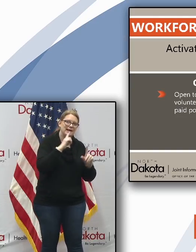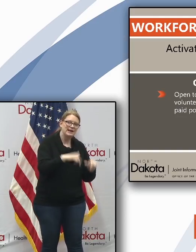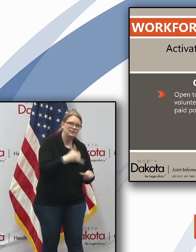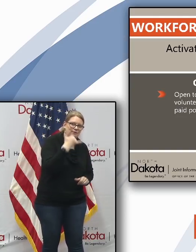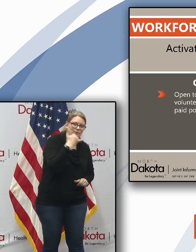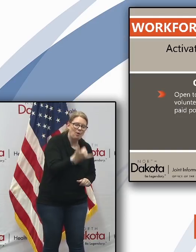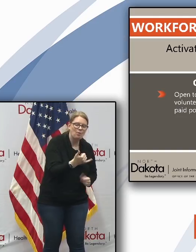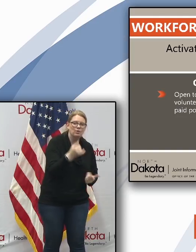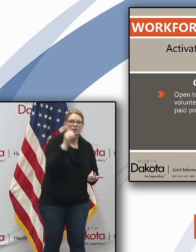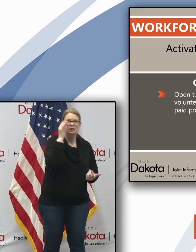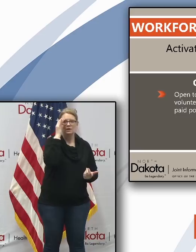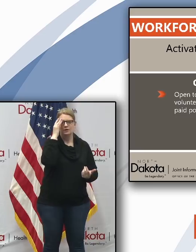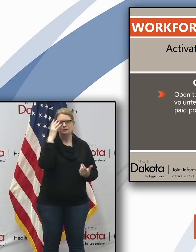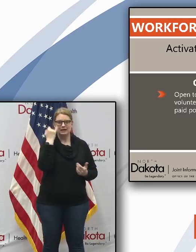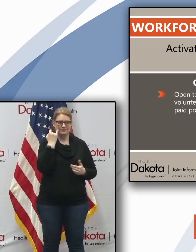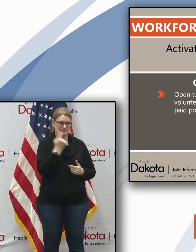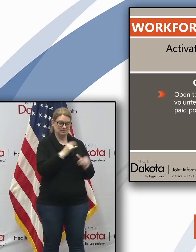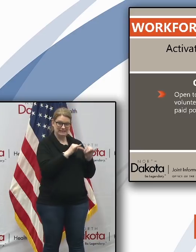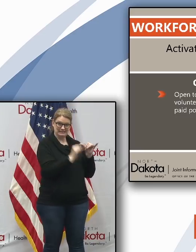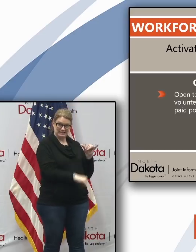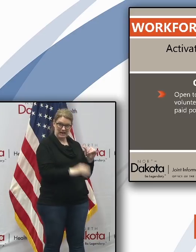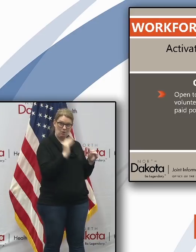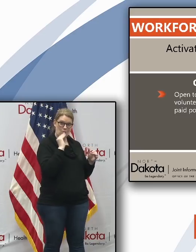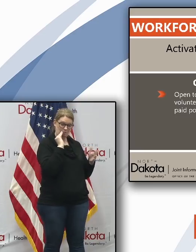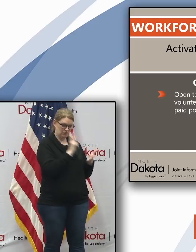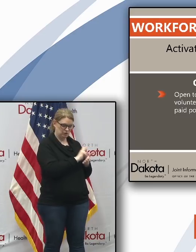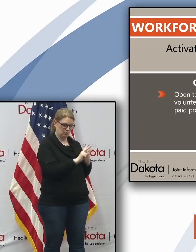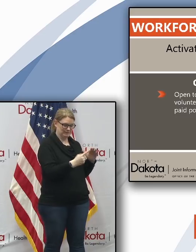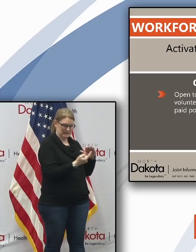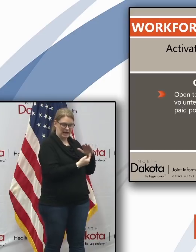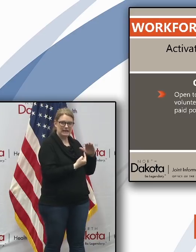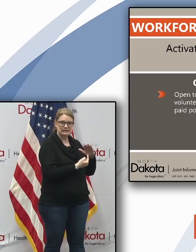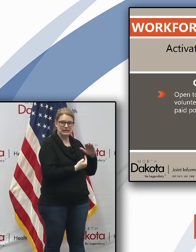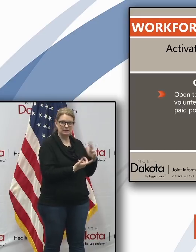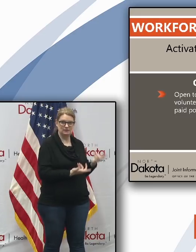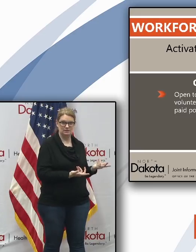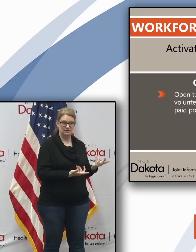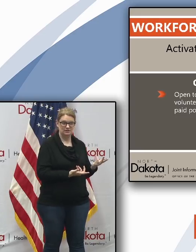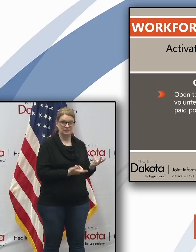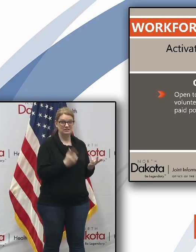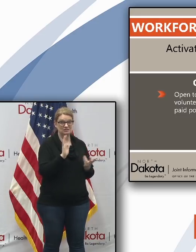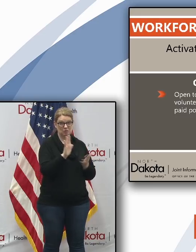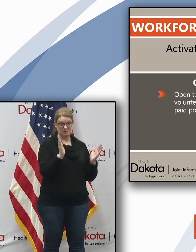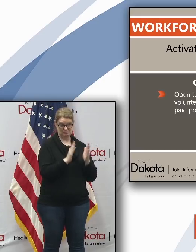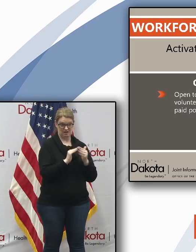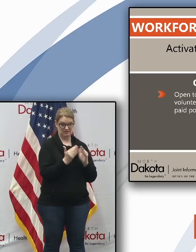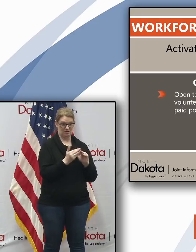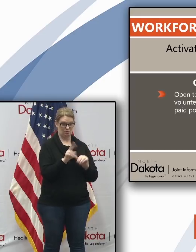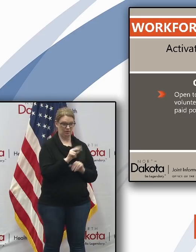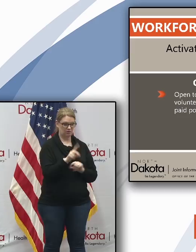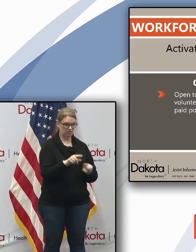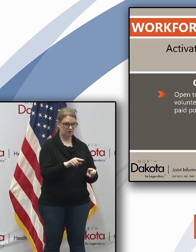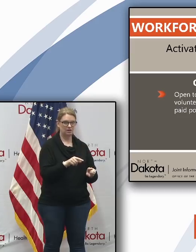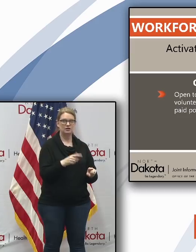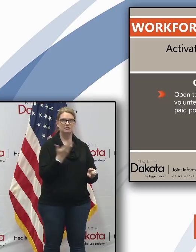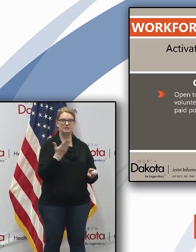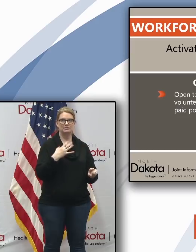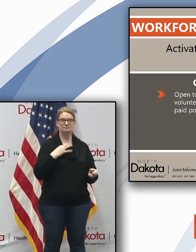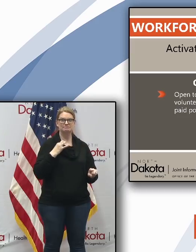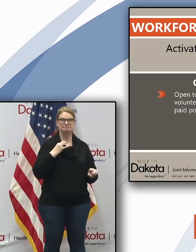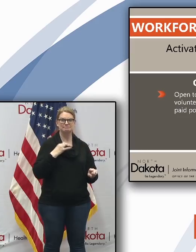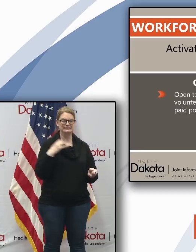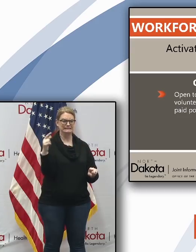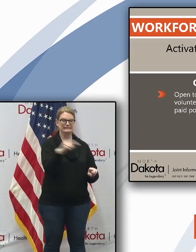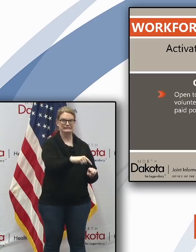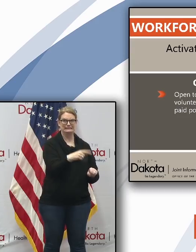somebody had to stay home for a couple weeks and was isolated your your little your small town in north dakota may need a volunteer to come and